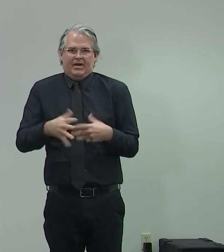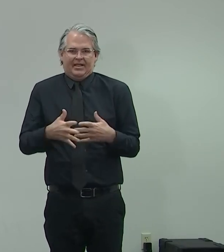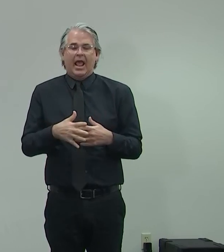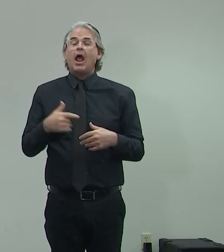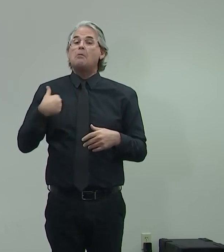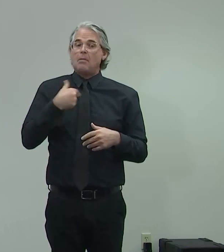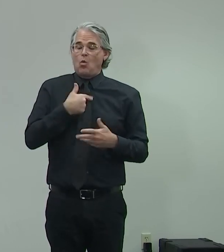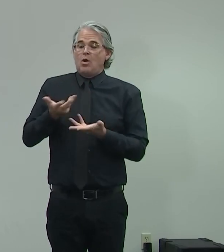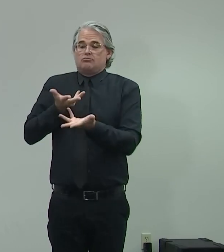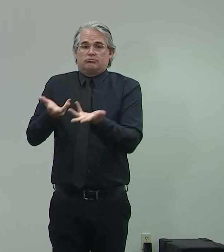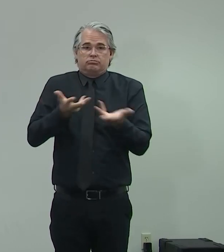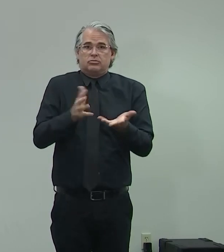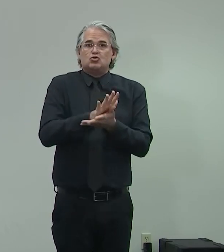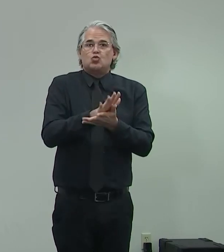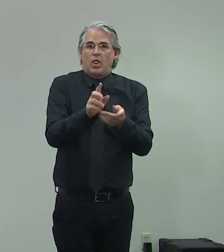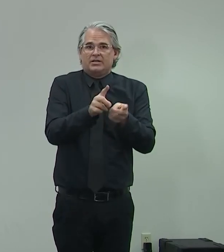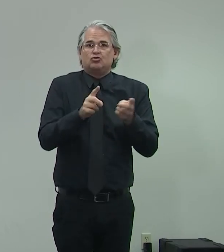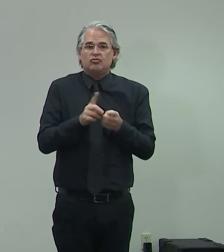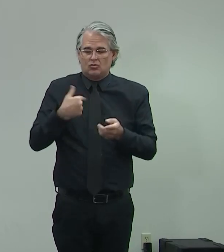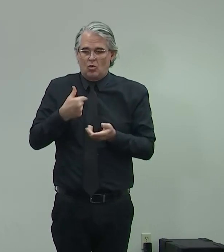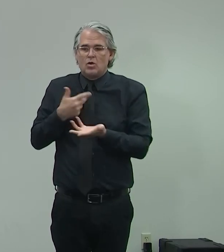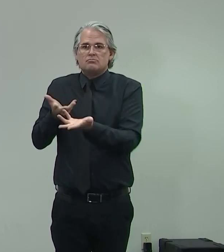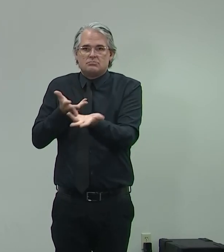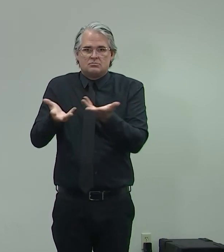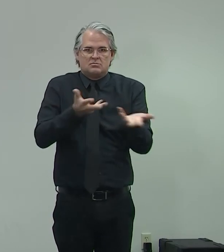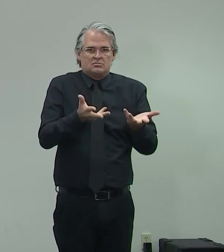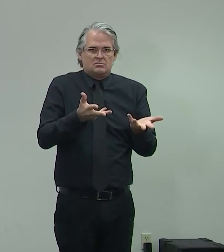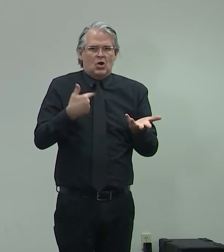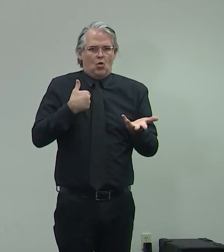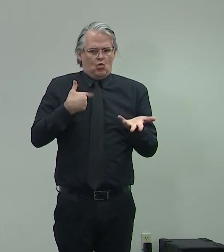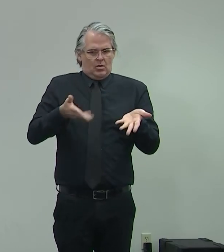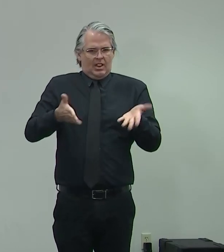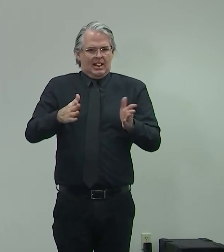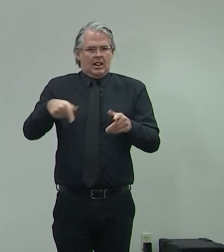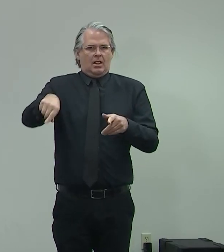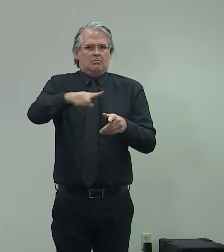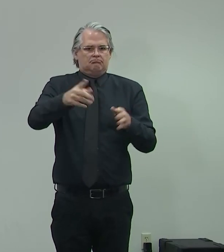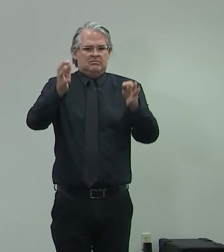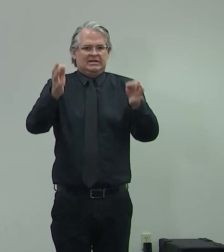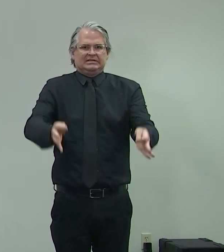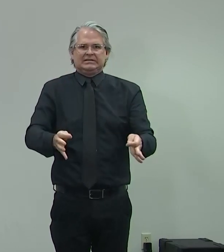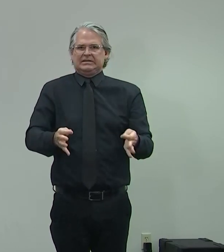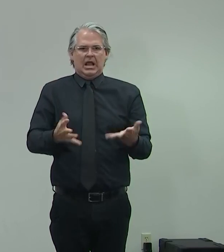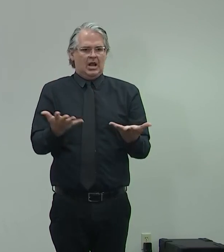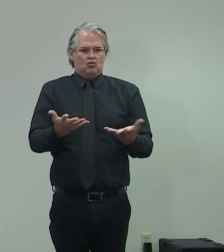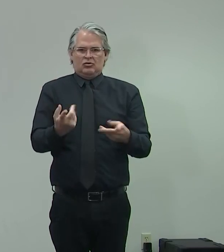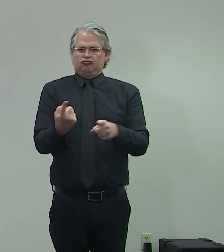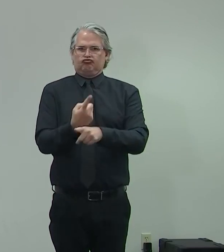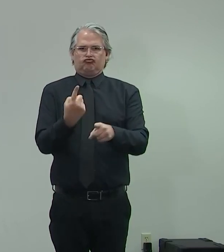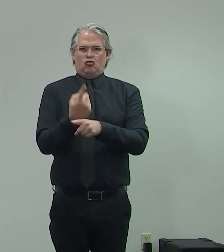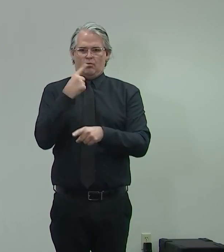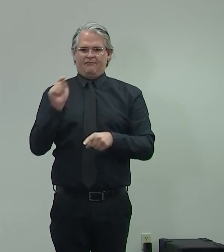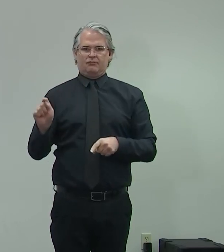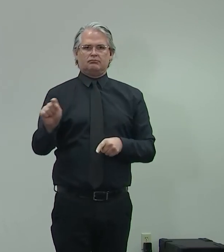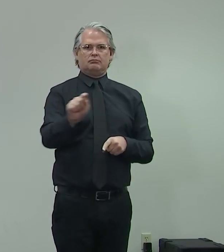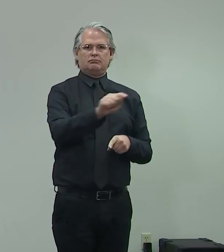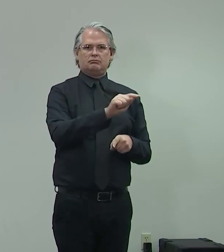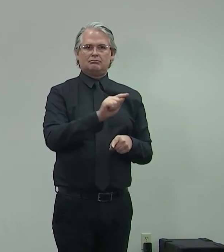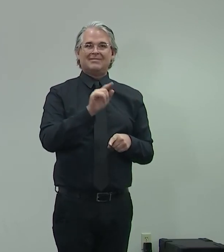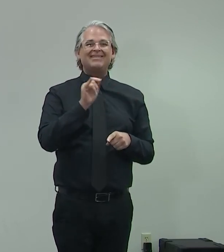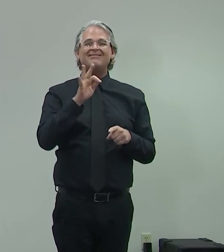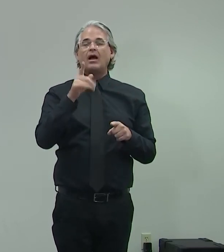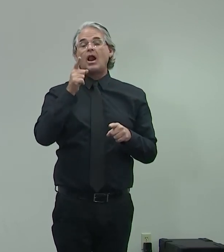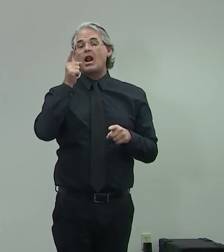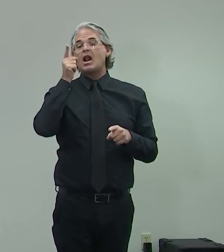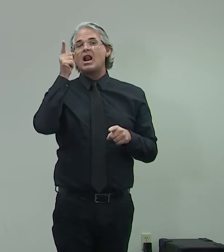We designated them as being the point person to decide what the right methodology is. Some of our smaller districts, if you get up